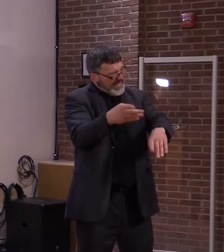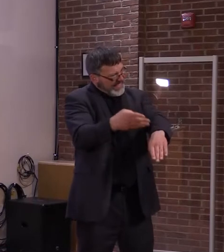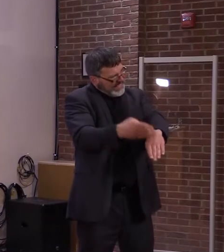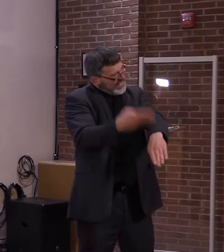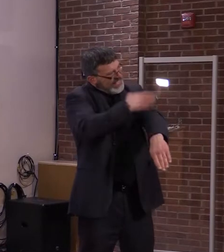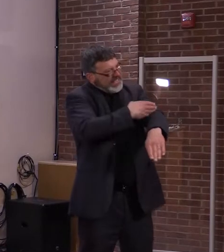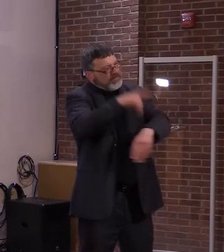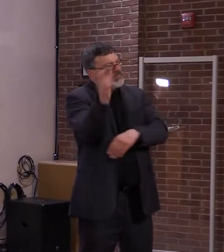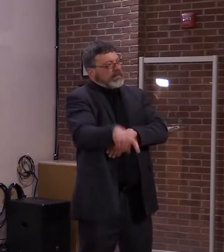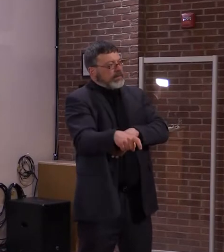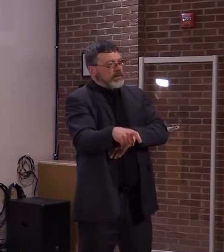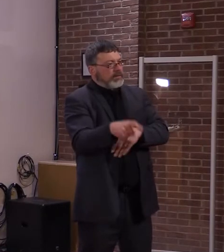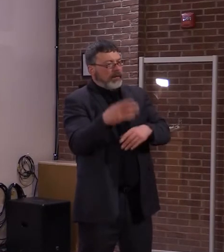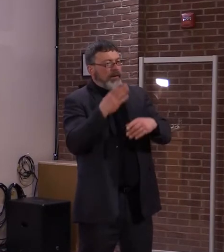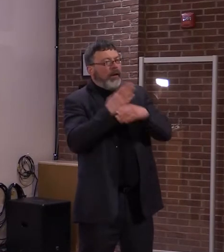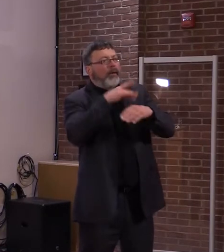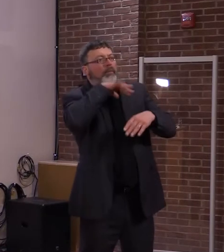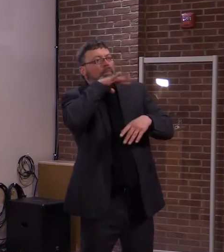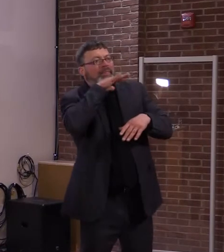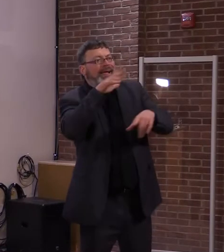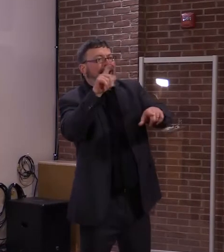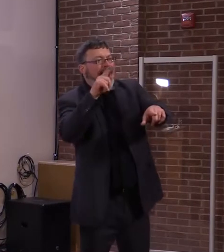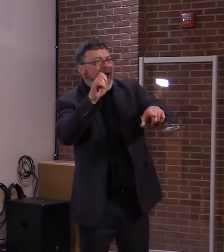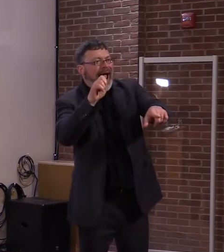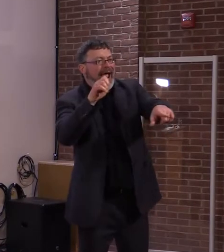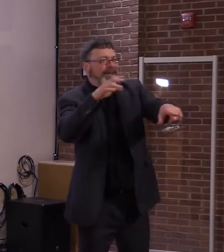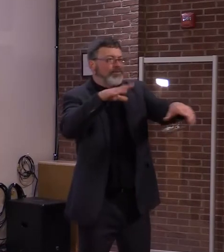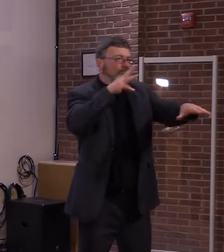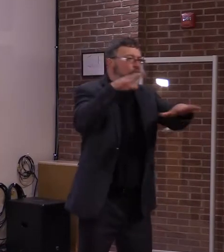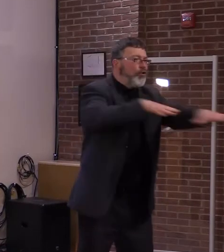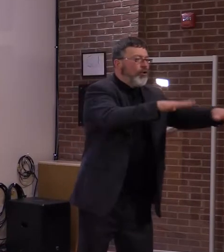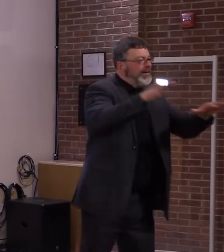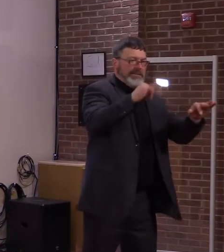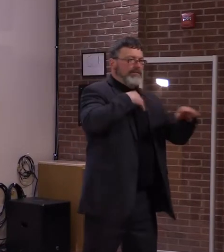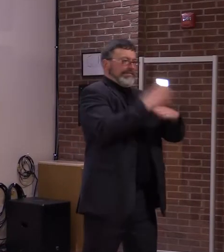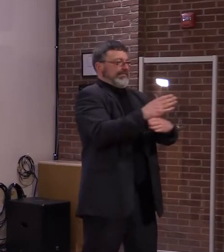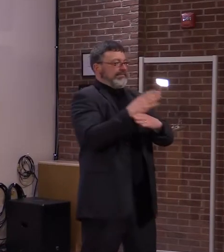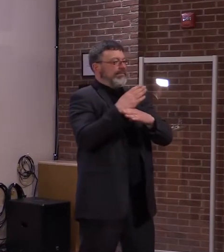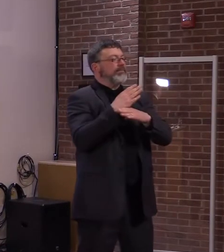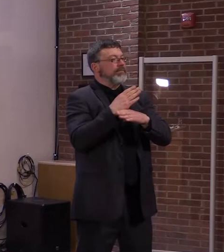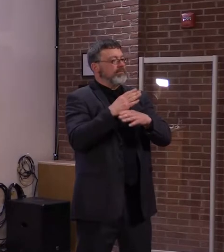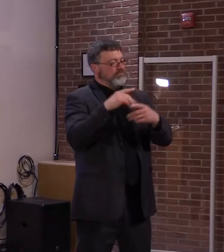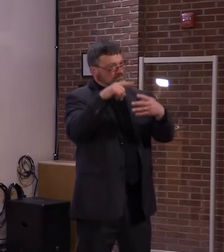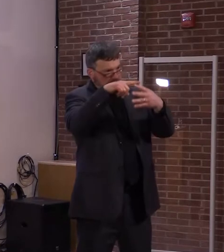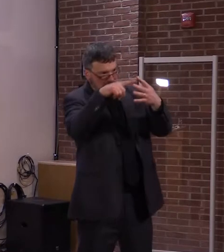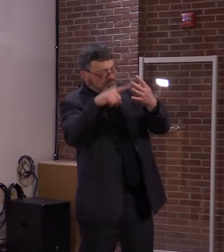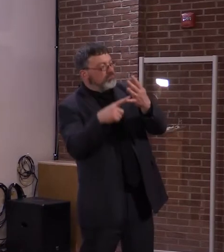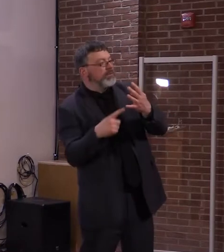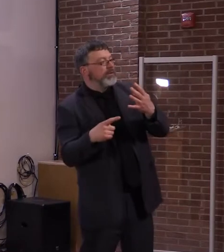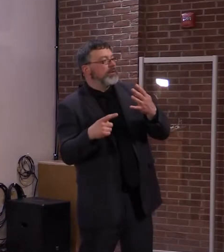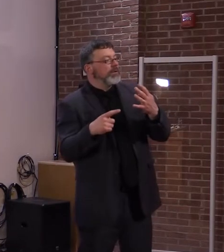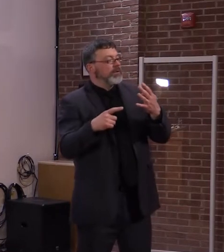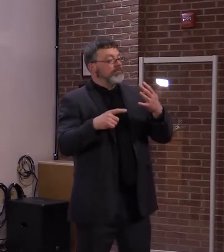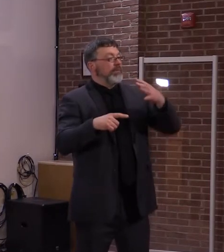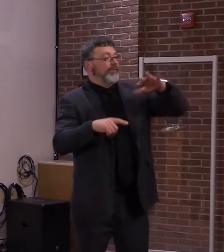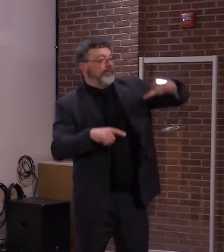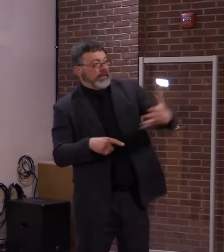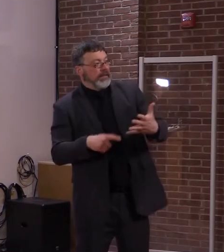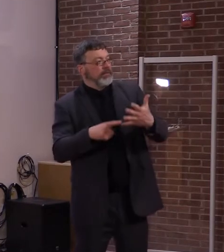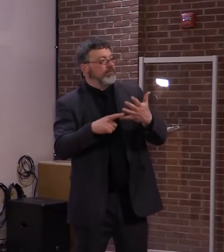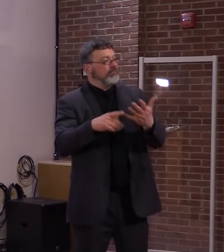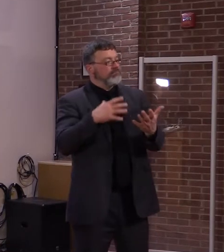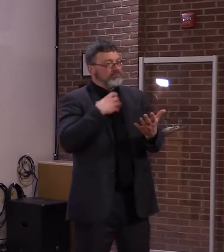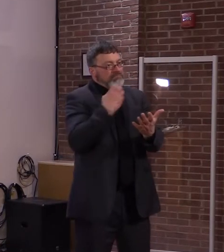people into the state. That, coupled with about $170 million for economic development,